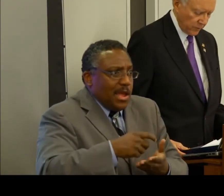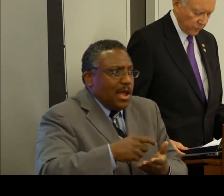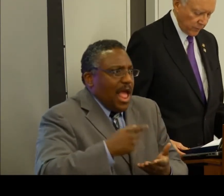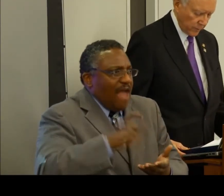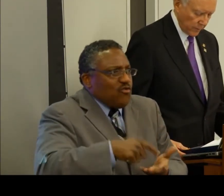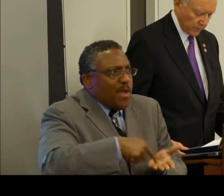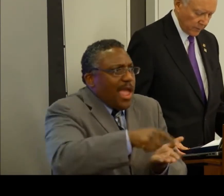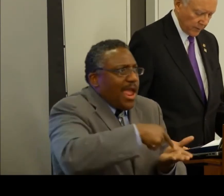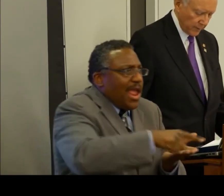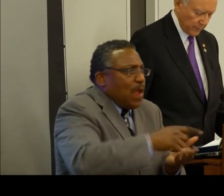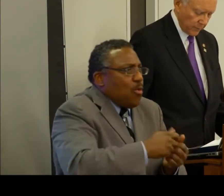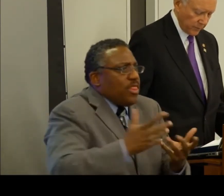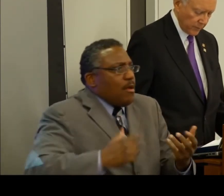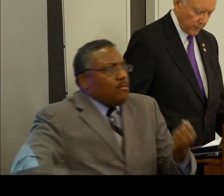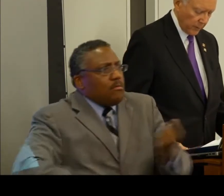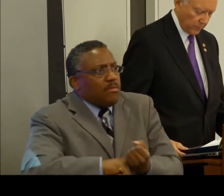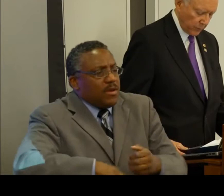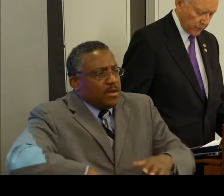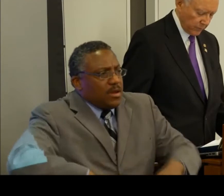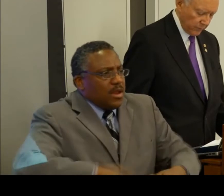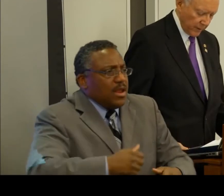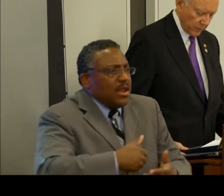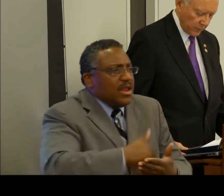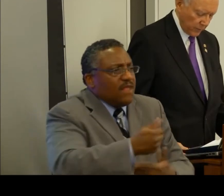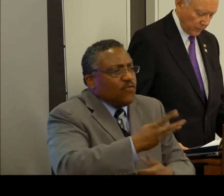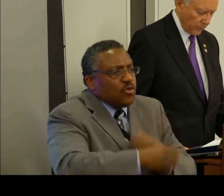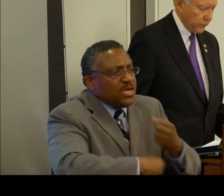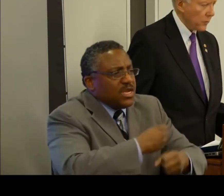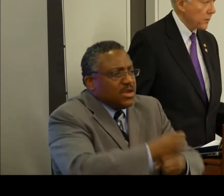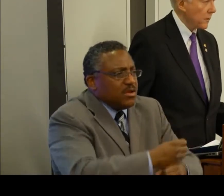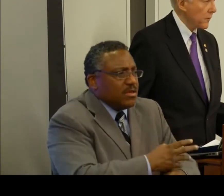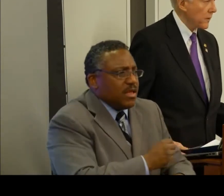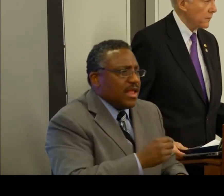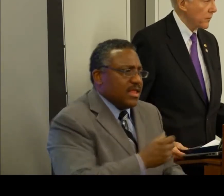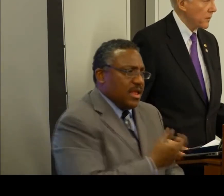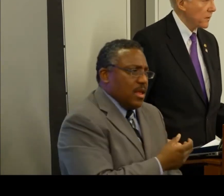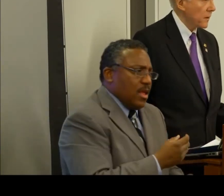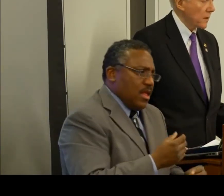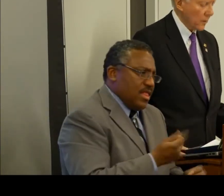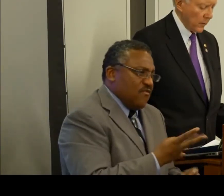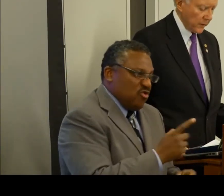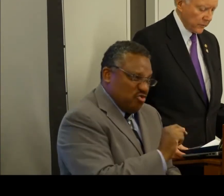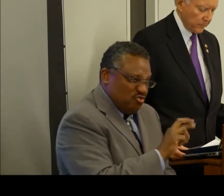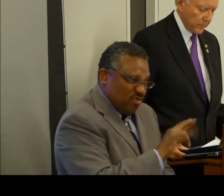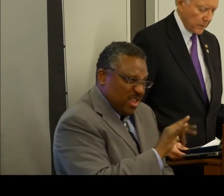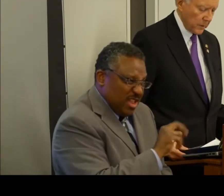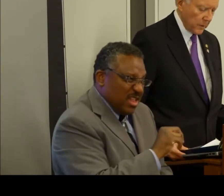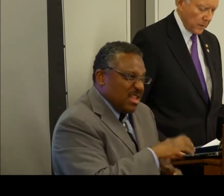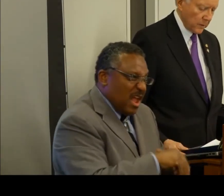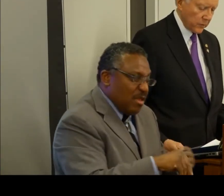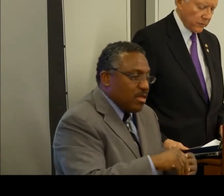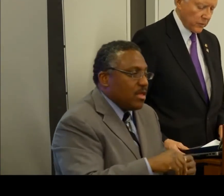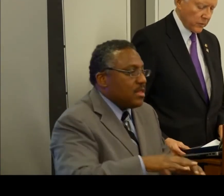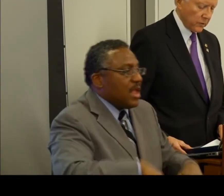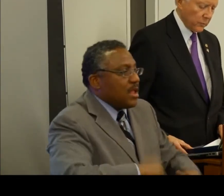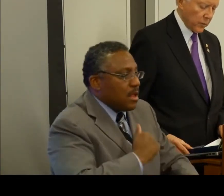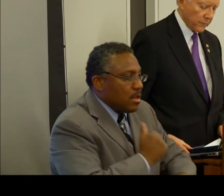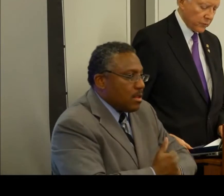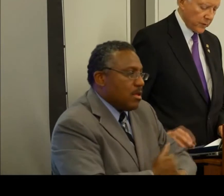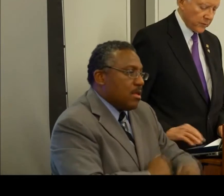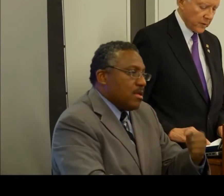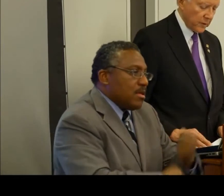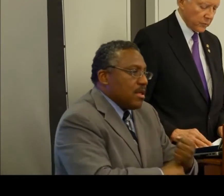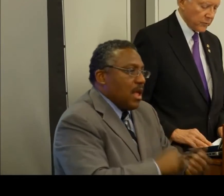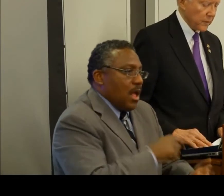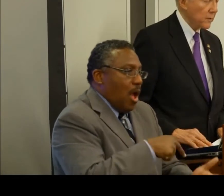nearly $26 trillion in liabilities in present value terms if you look over the infinite horizon. The Social Security